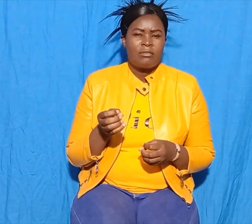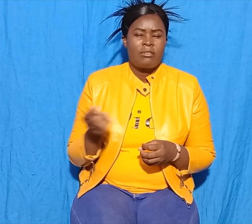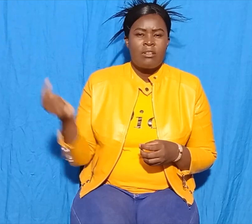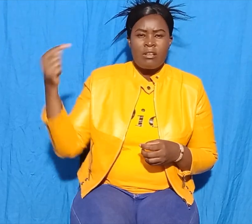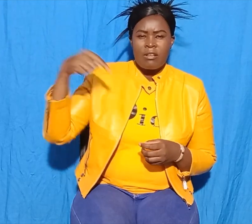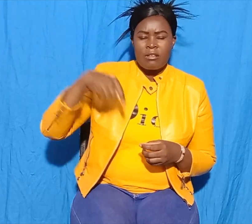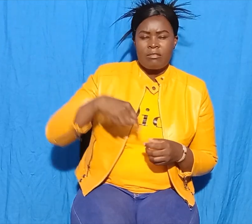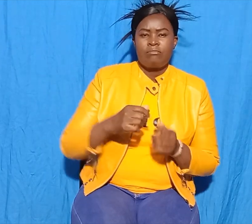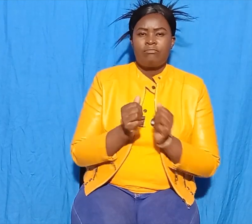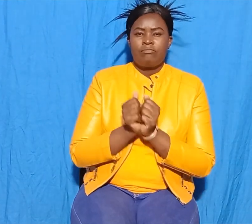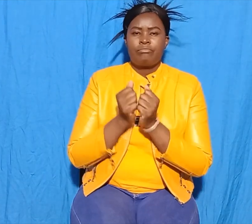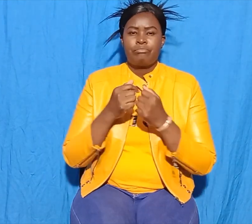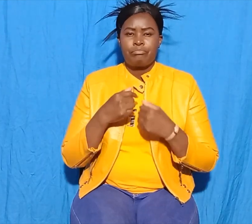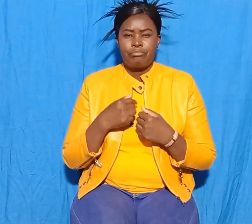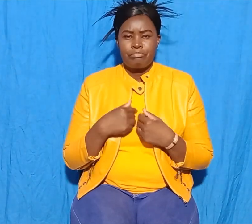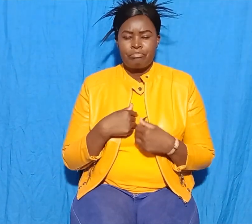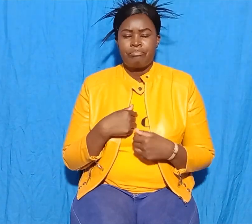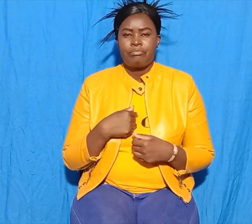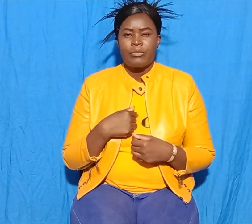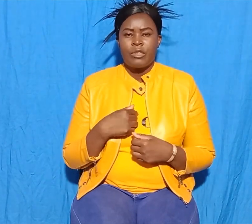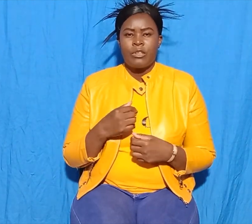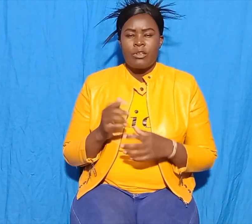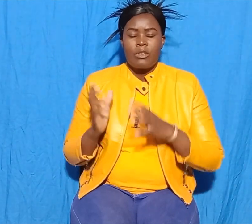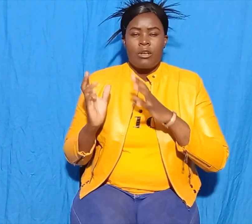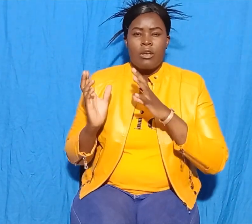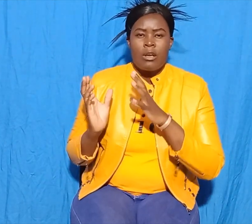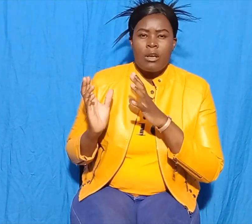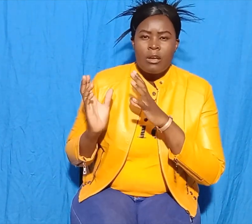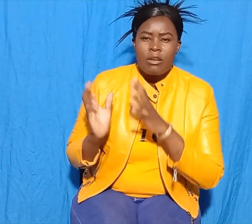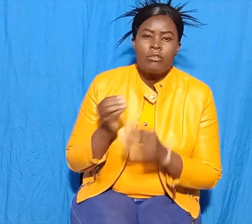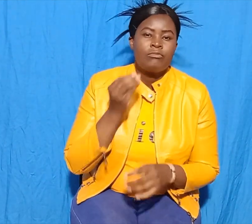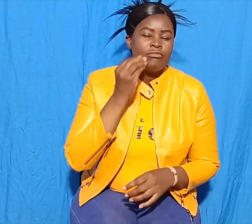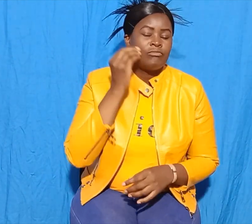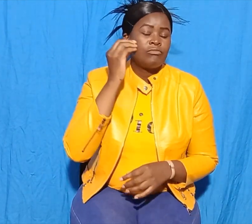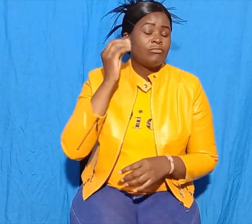home on my back. I shall not swim very well.